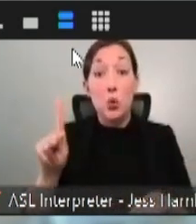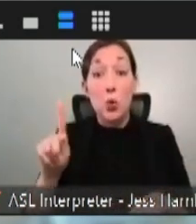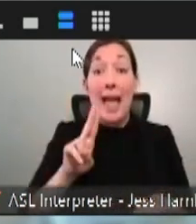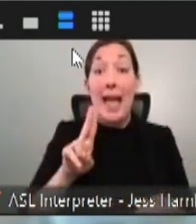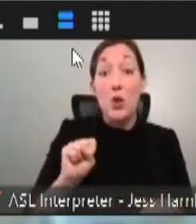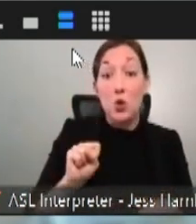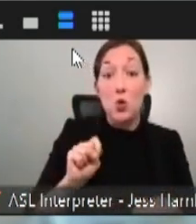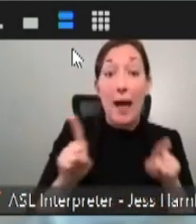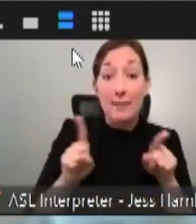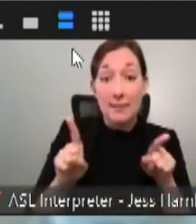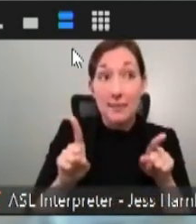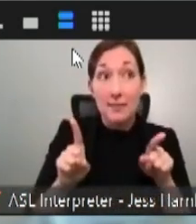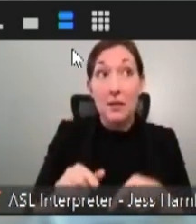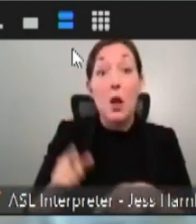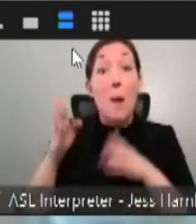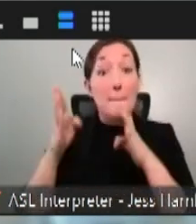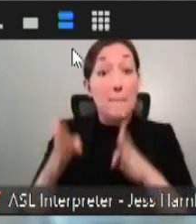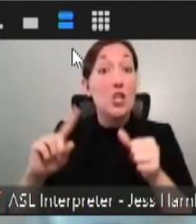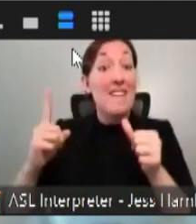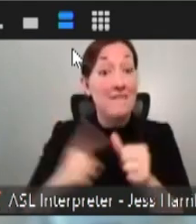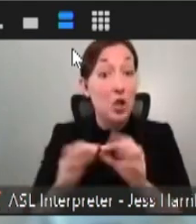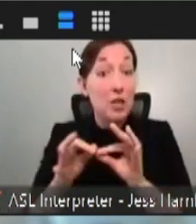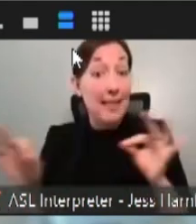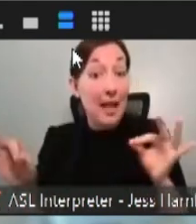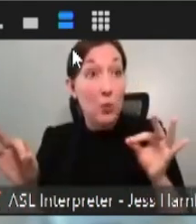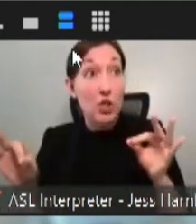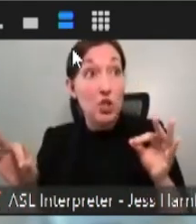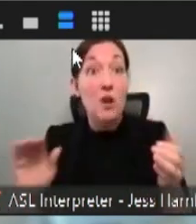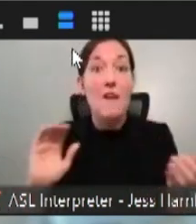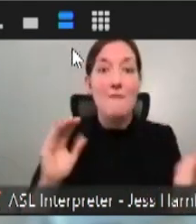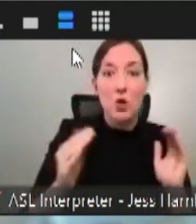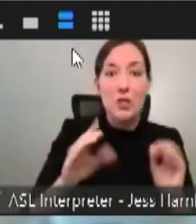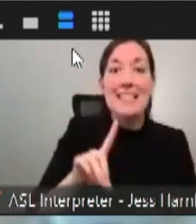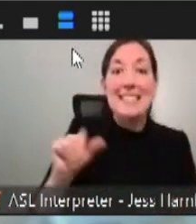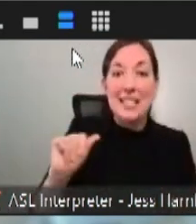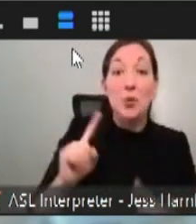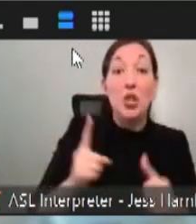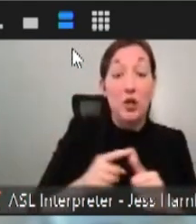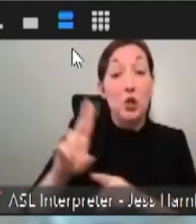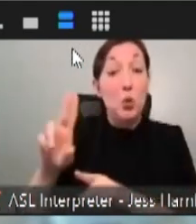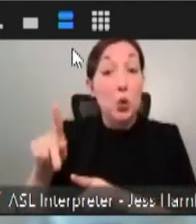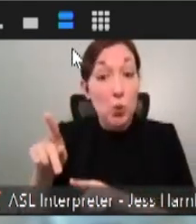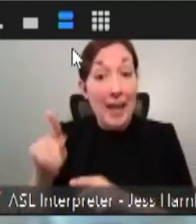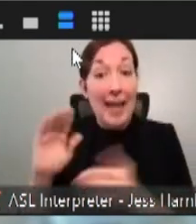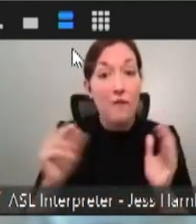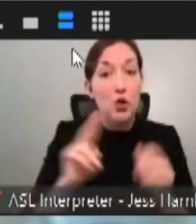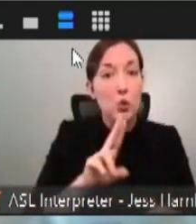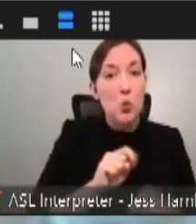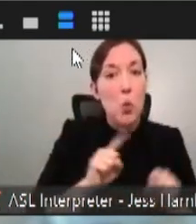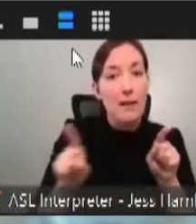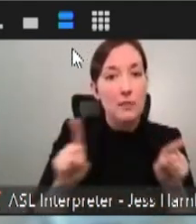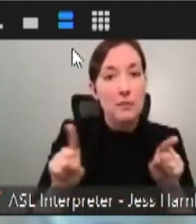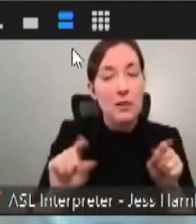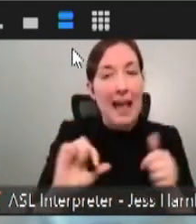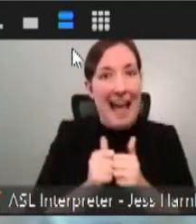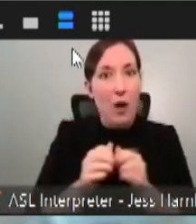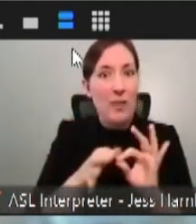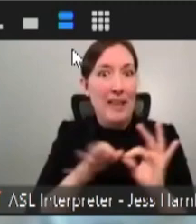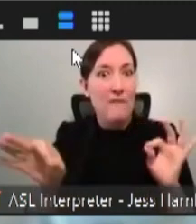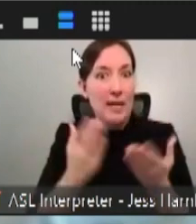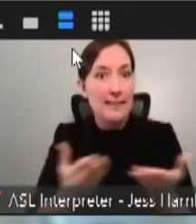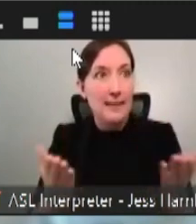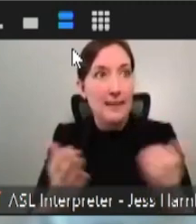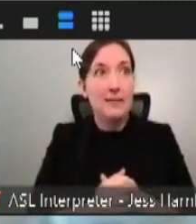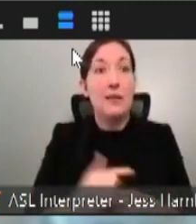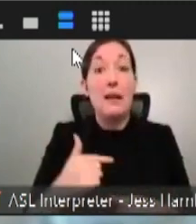which is person-first language versus disability-first language, which is the UK versus the US. And as someone who's a double-beloney